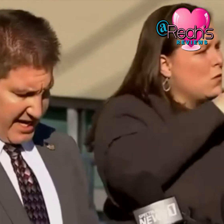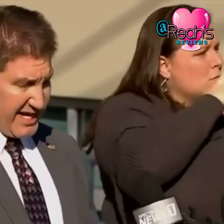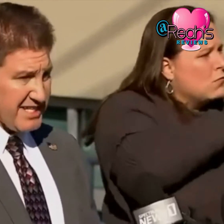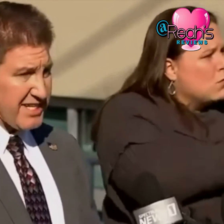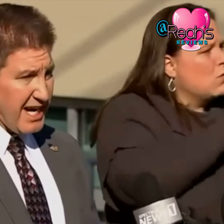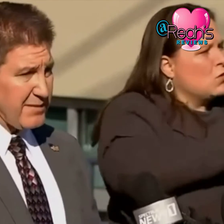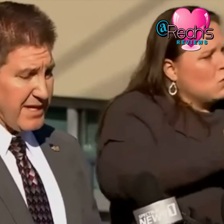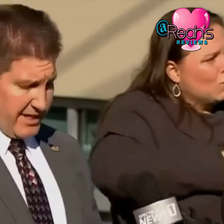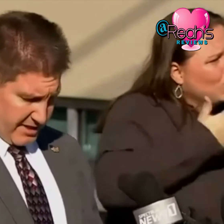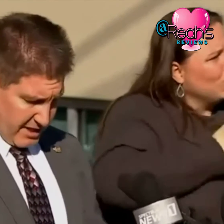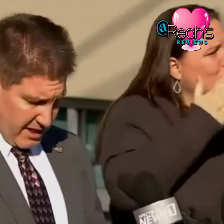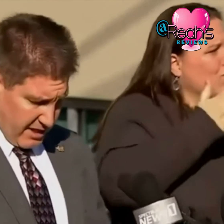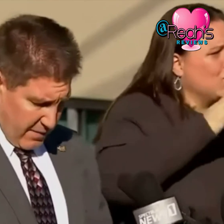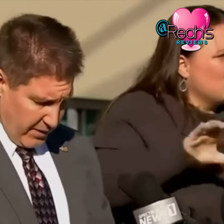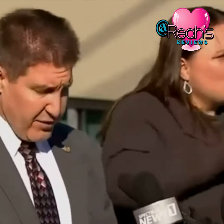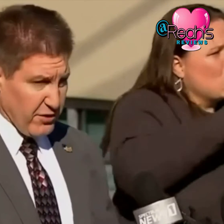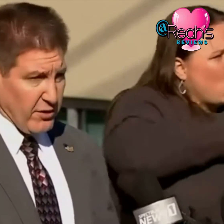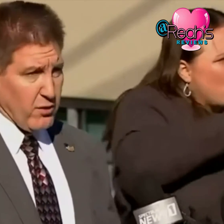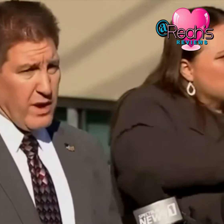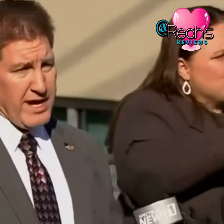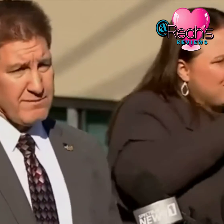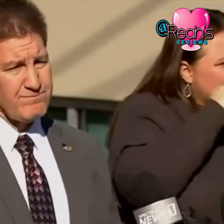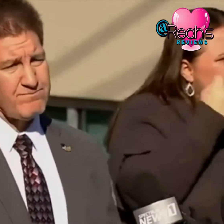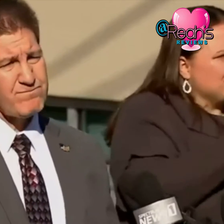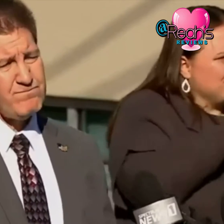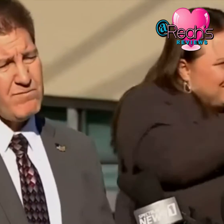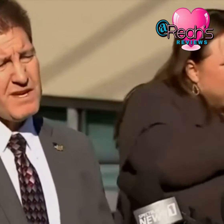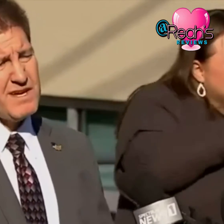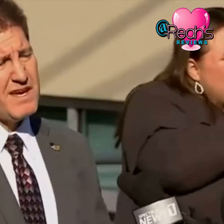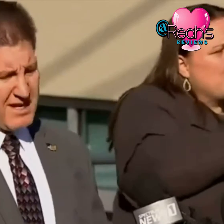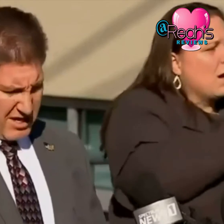in a timely but thorough way